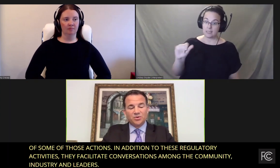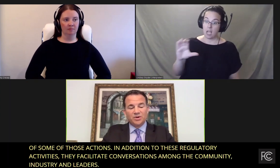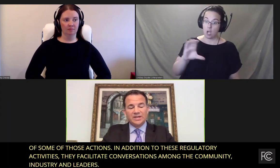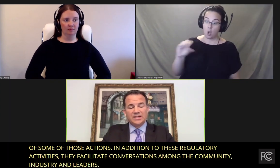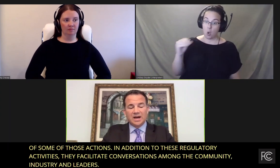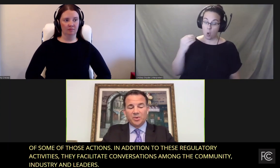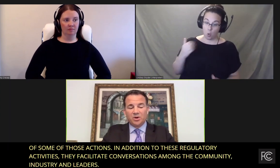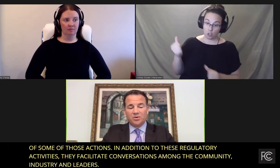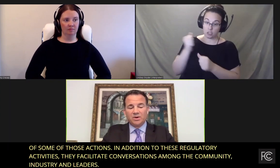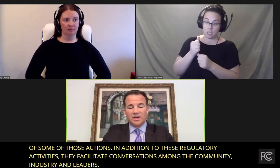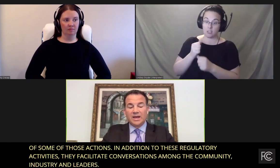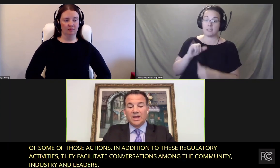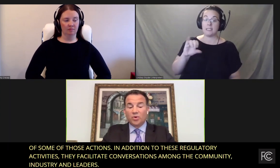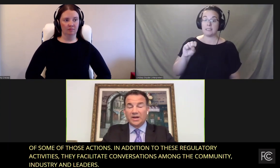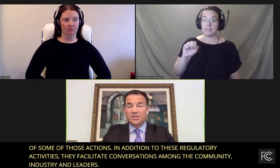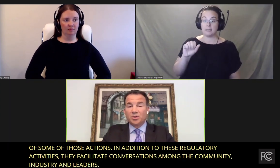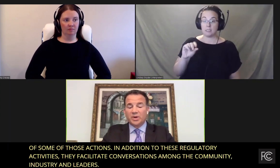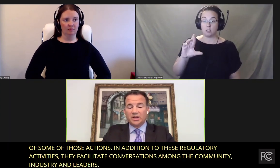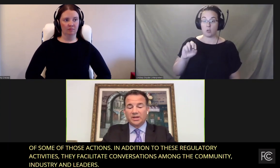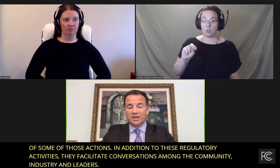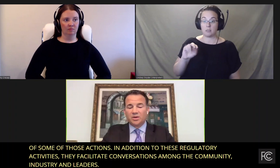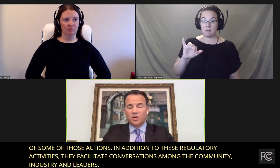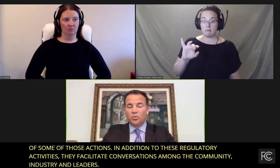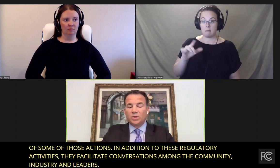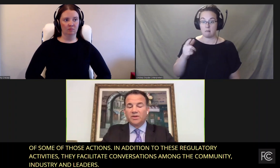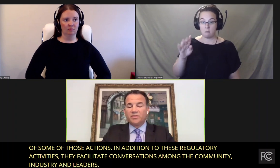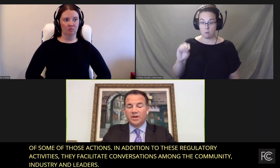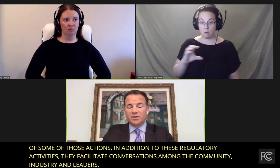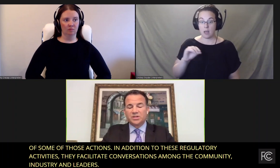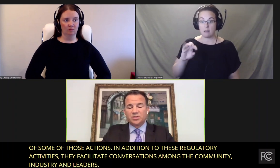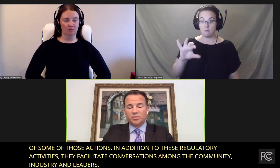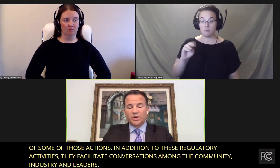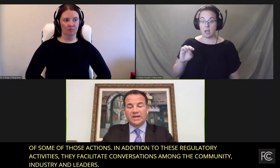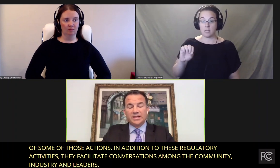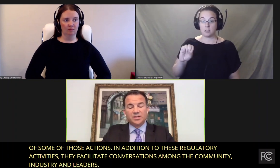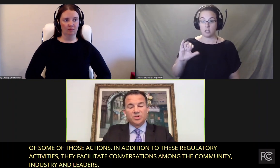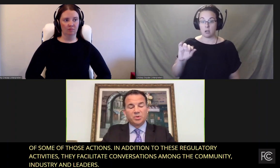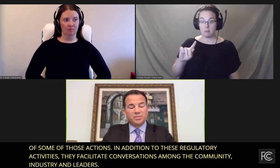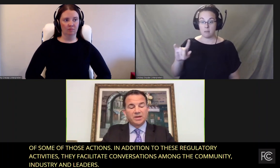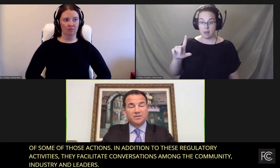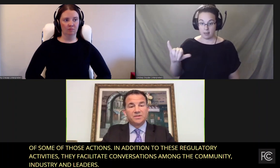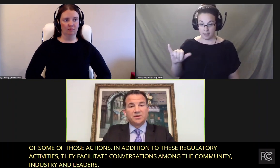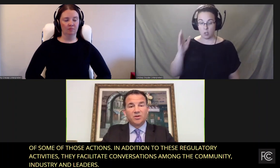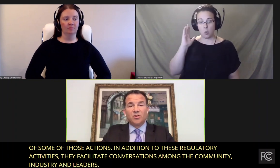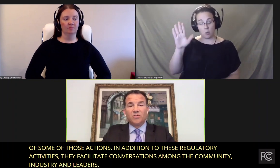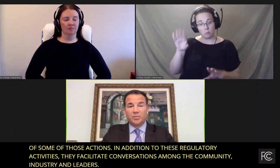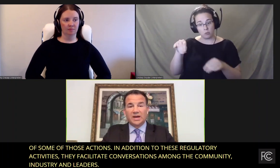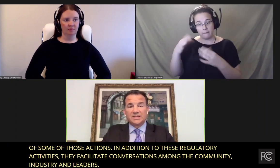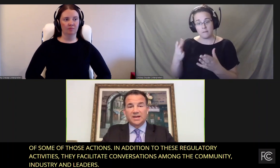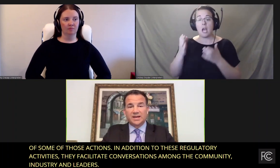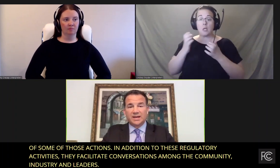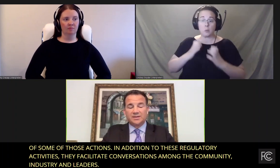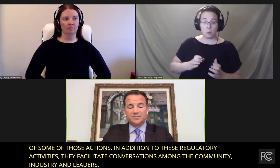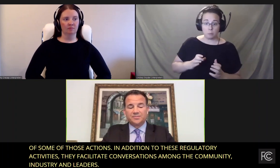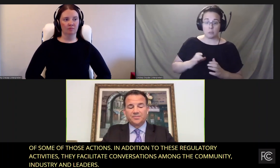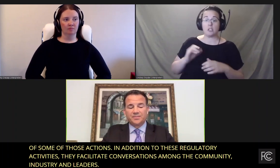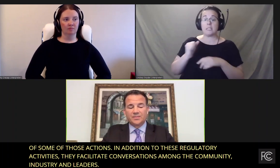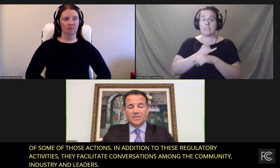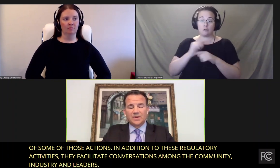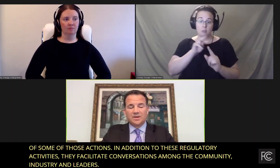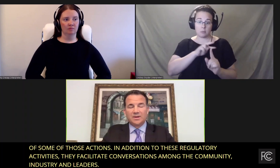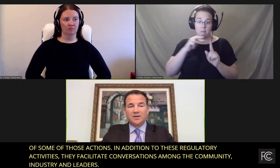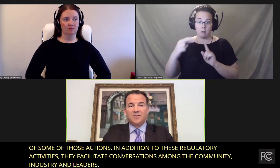Isidore Niangabo and Brian Scarpelli will give their consumer and industry perspectives over the past decade.